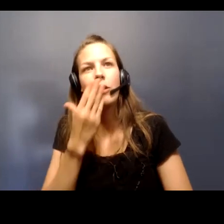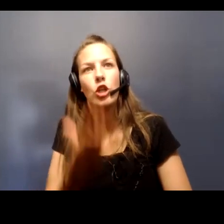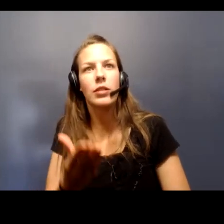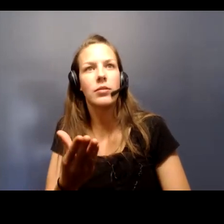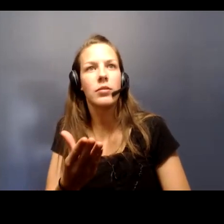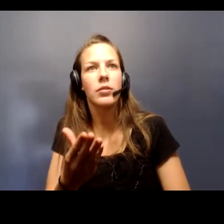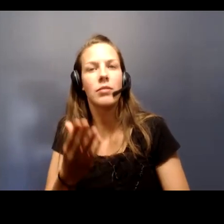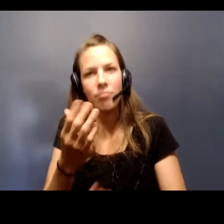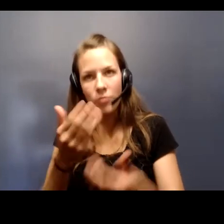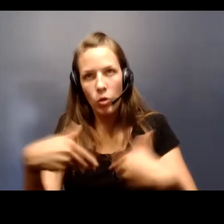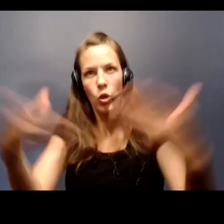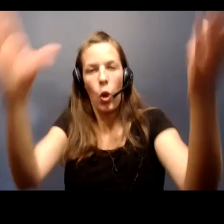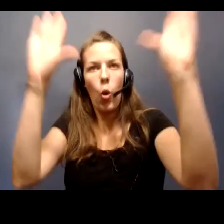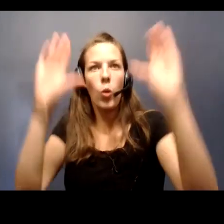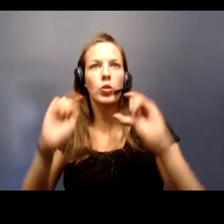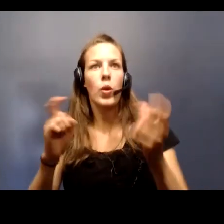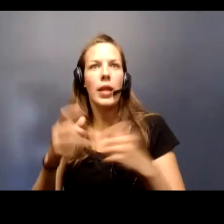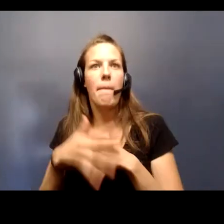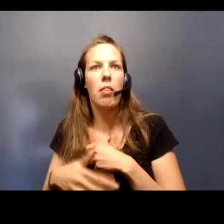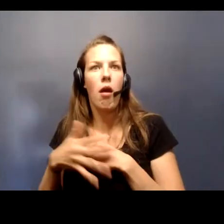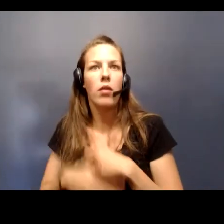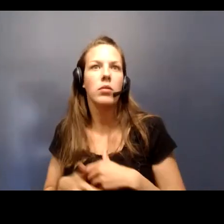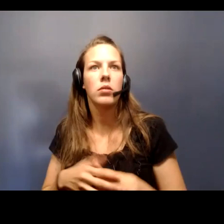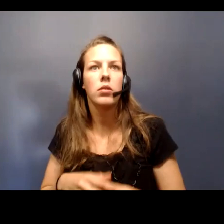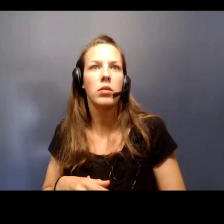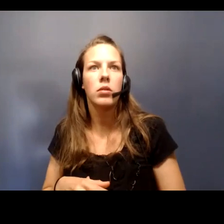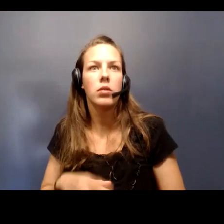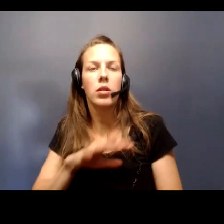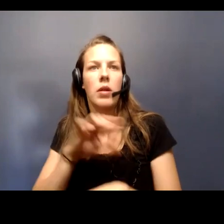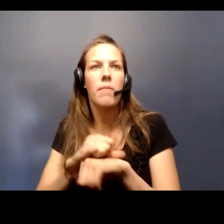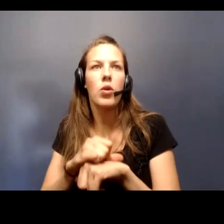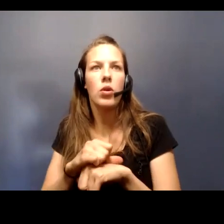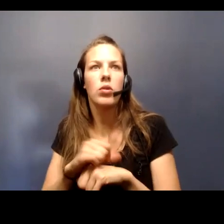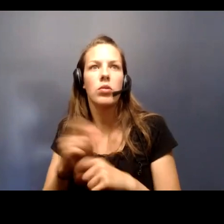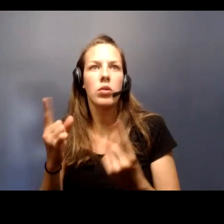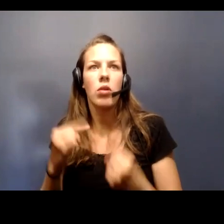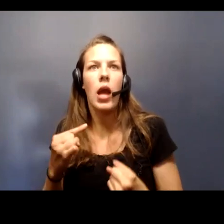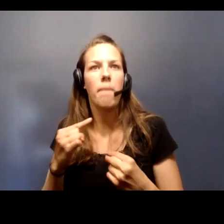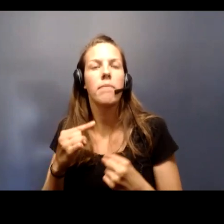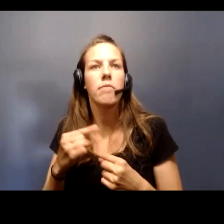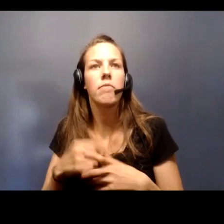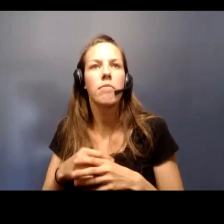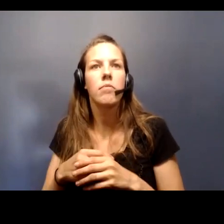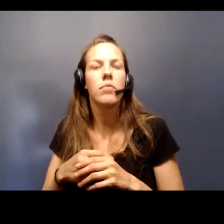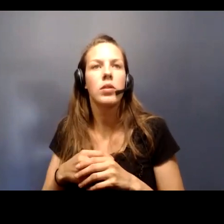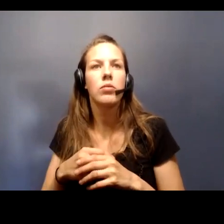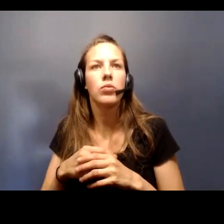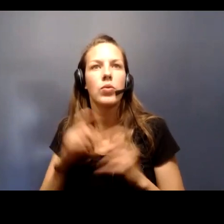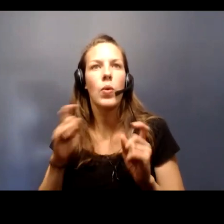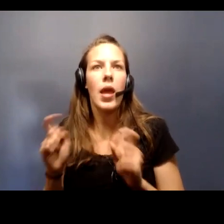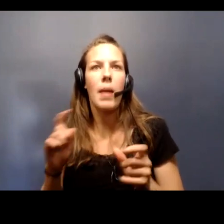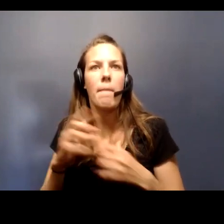everybody on this call who's eligible should make an appointment and come to donate.